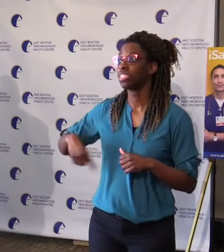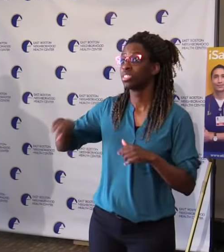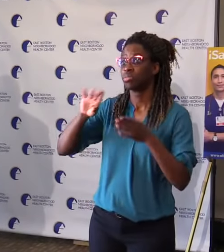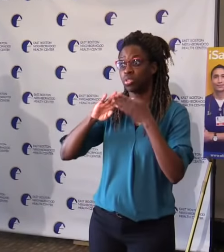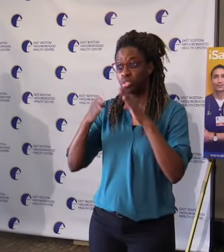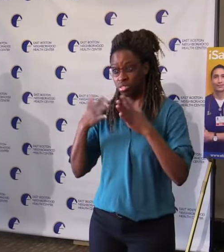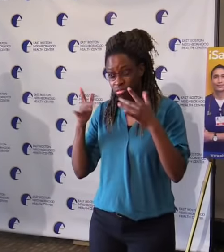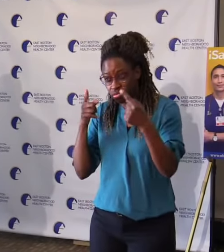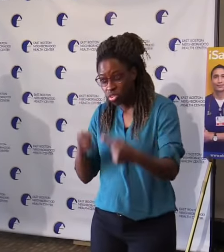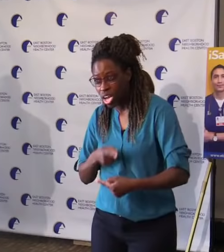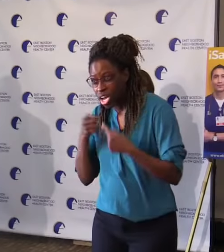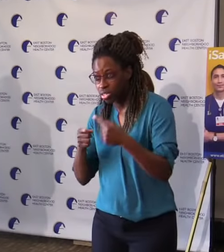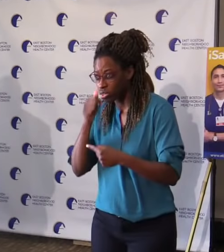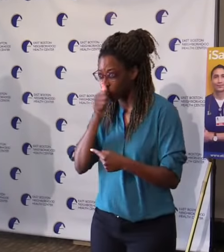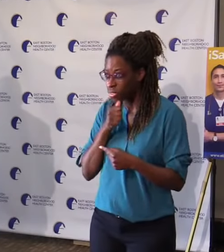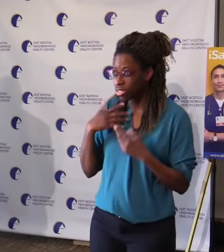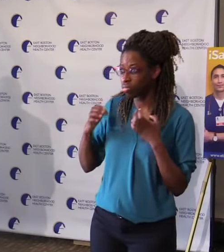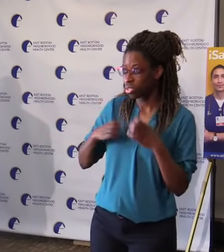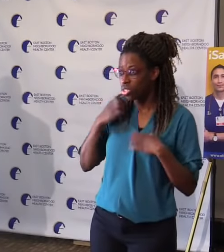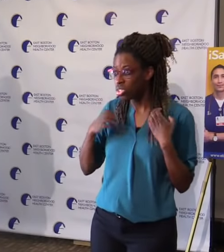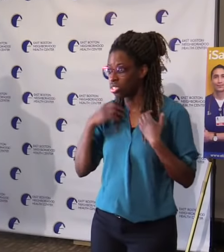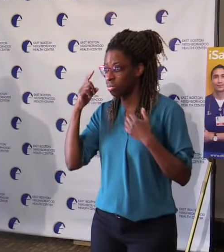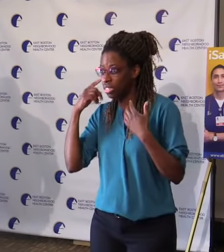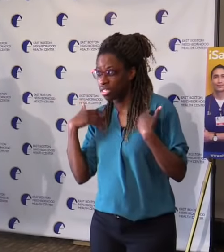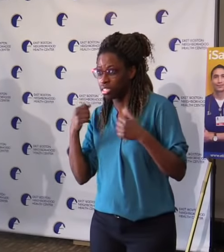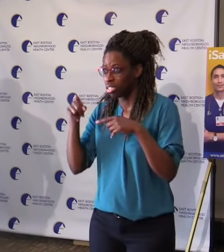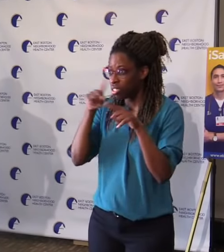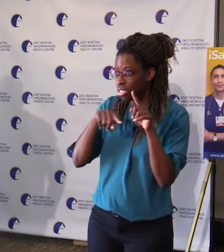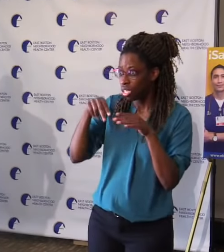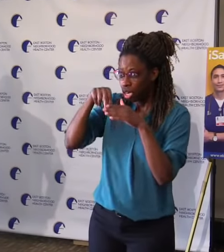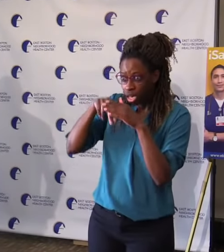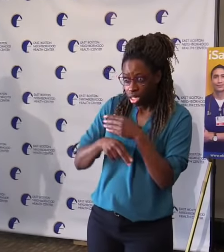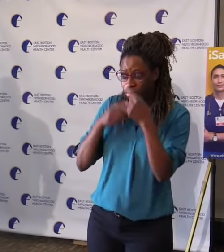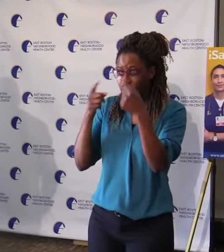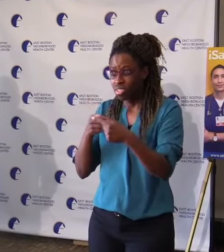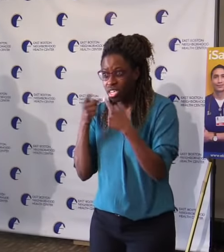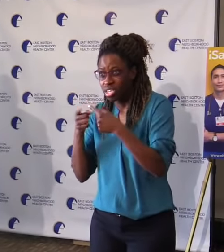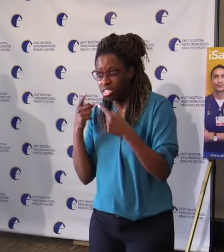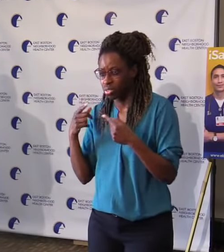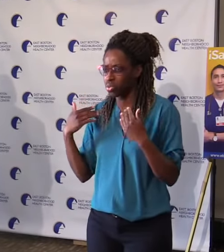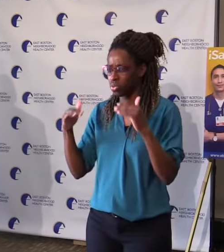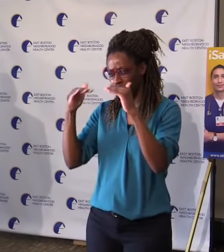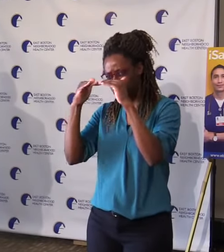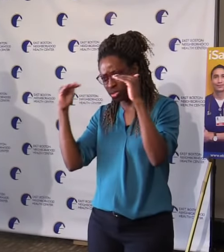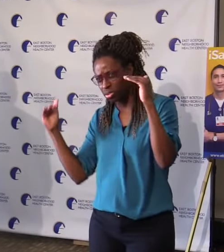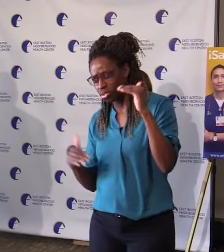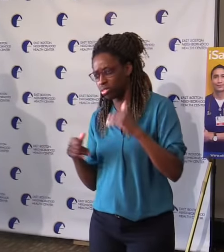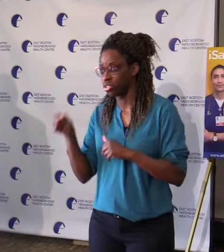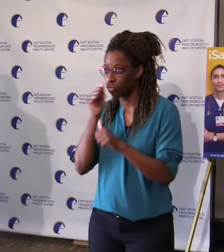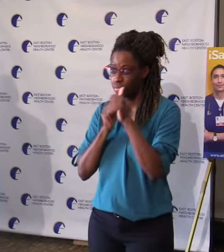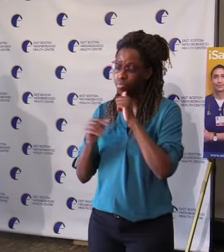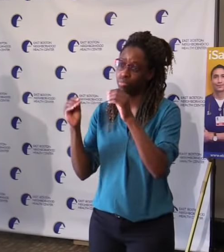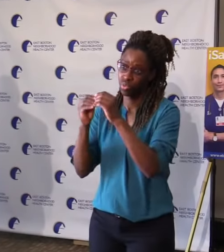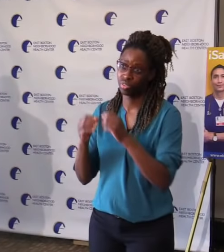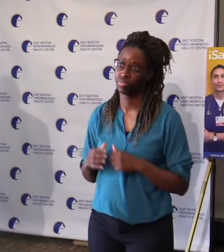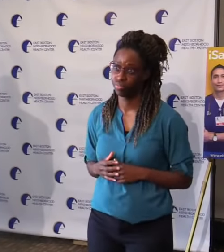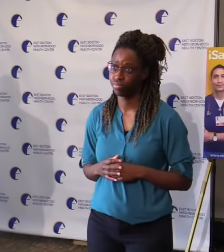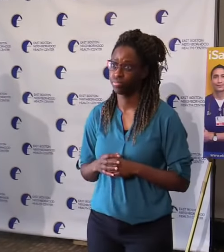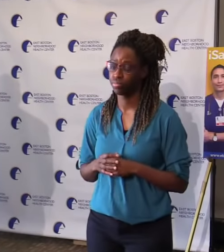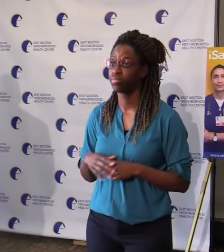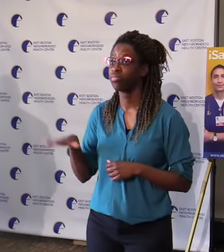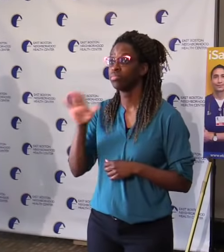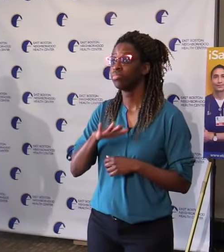and financial brunt of this pandemic. And at the state's 52 community health centers, we see that suffering up close